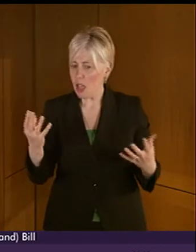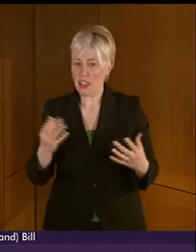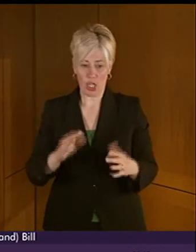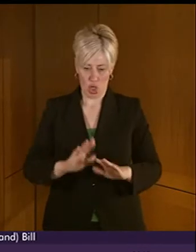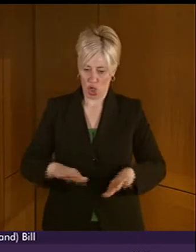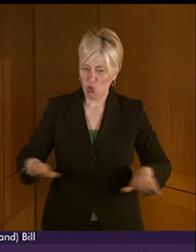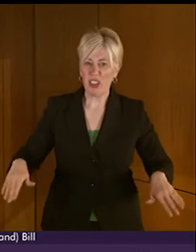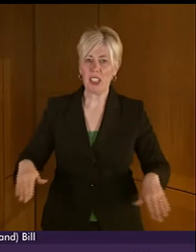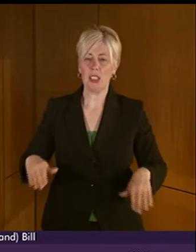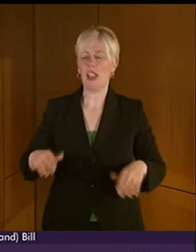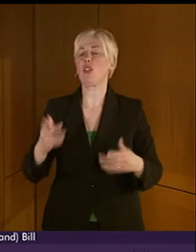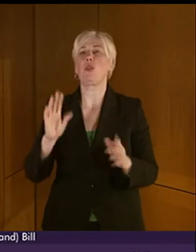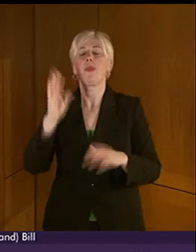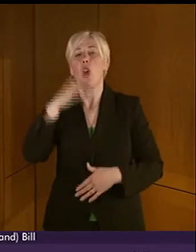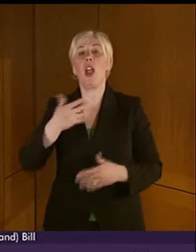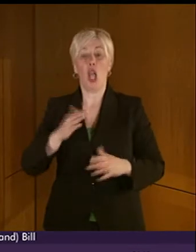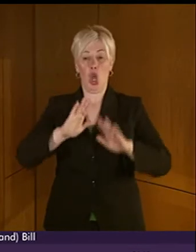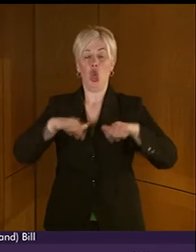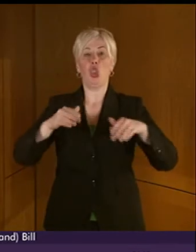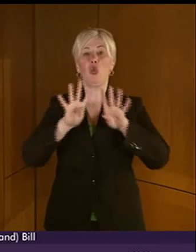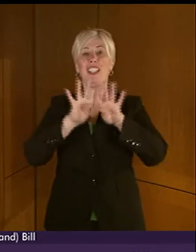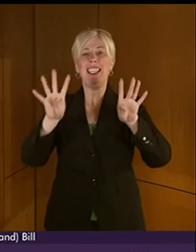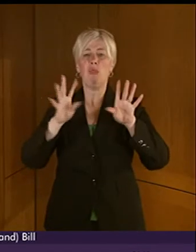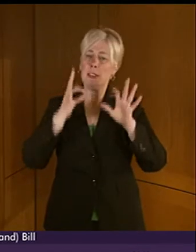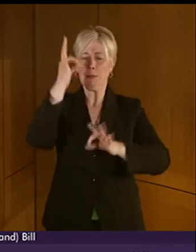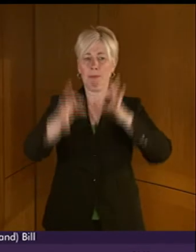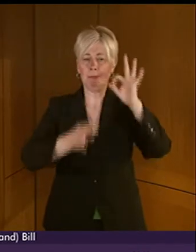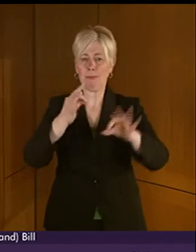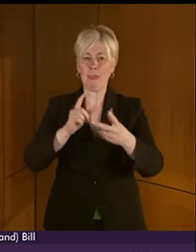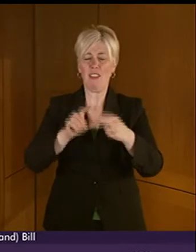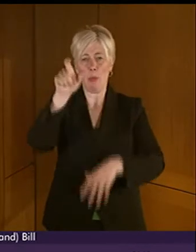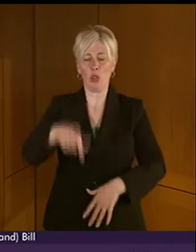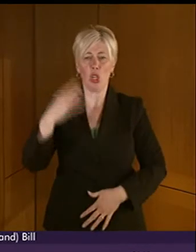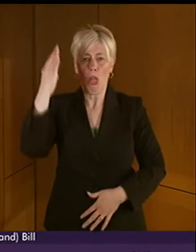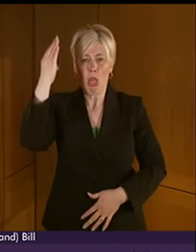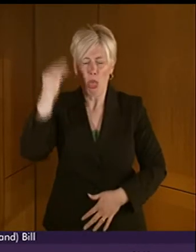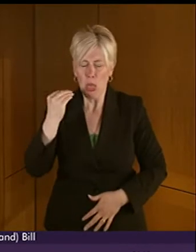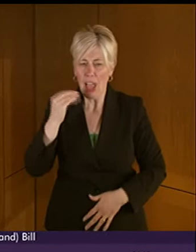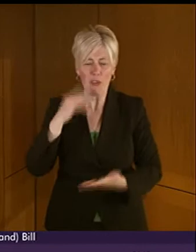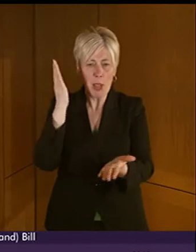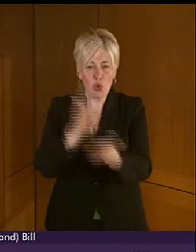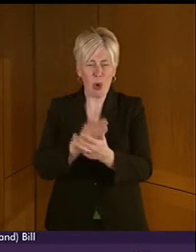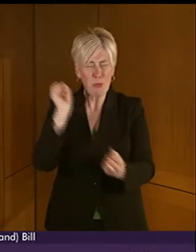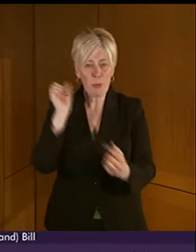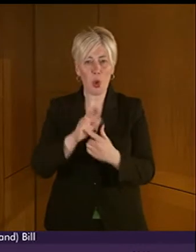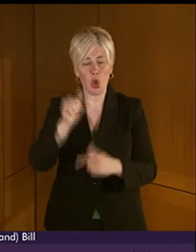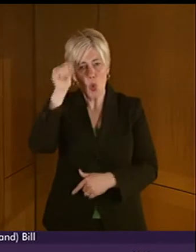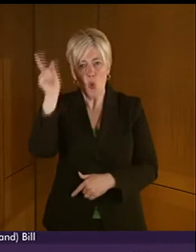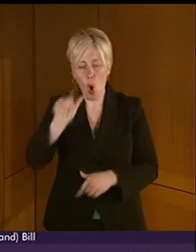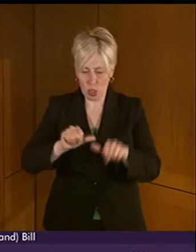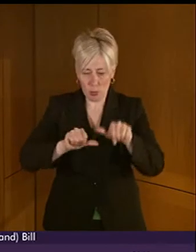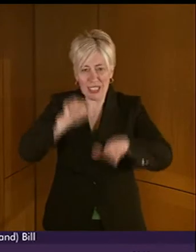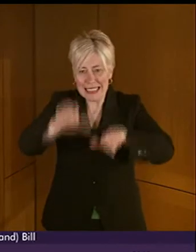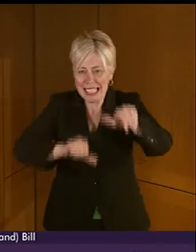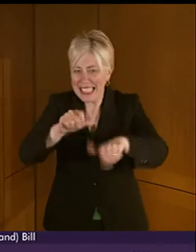children's hearings. Crucial to those with a hearing loss that they understand the proceedings, whether they are the subject of the